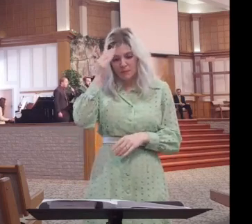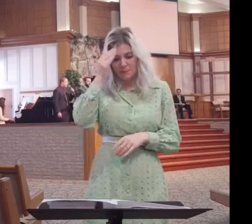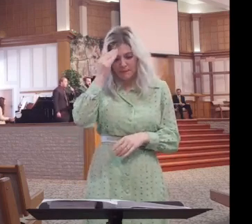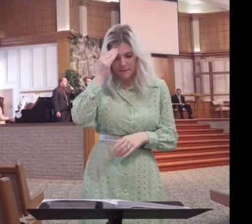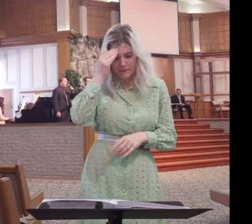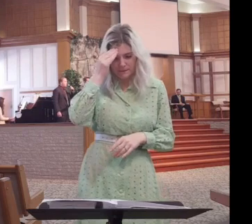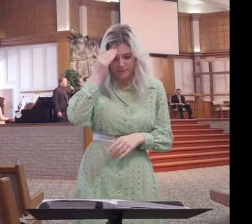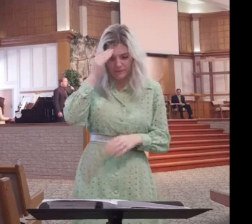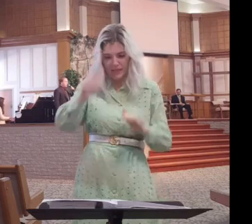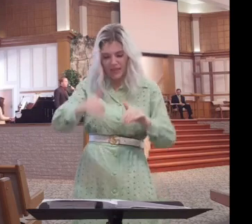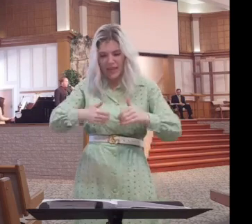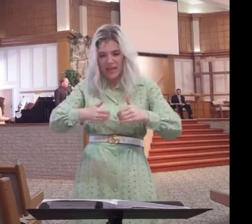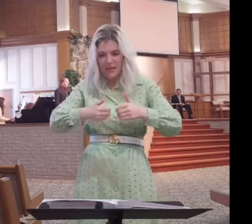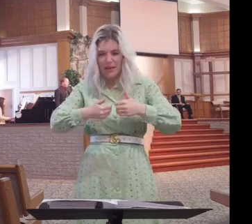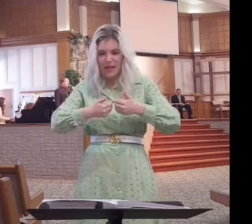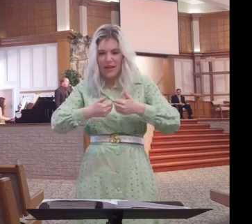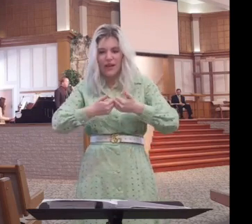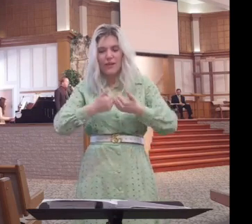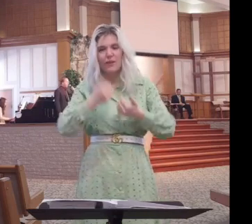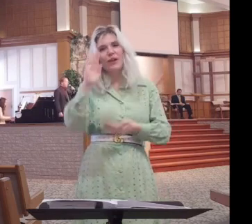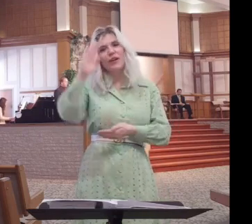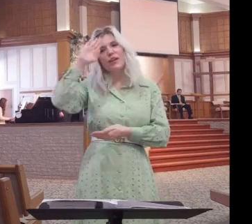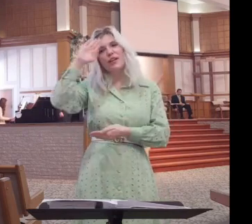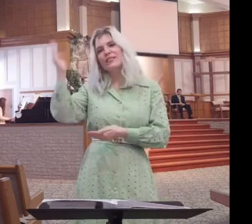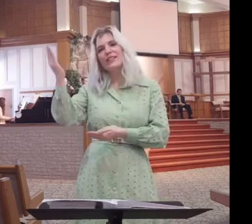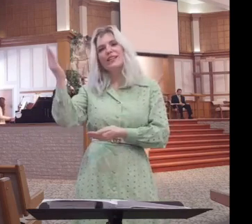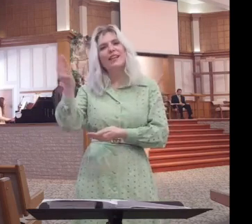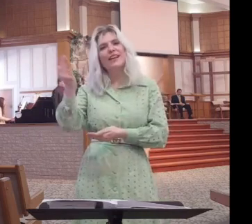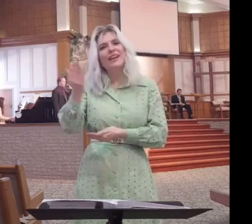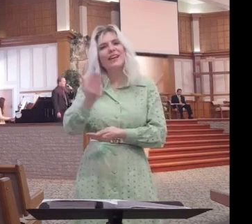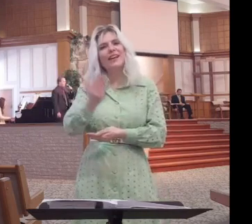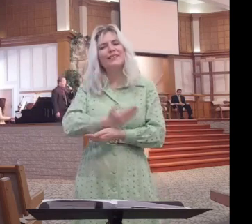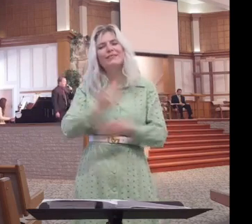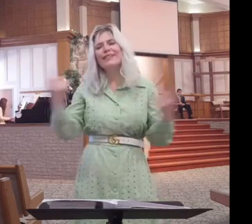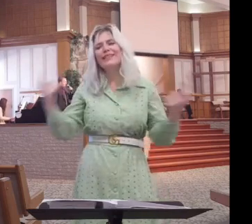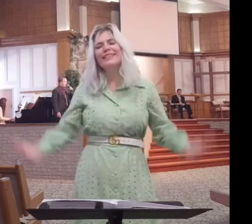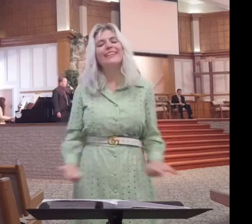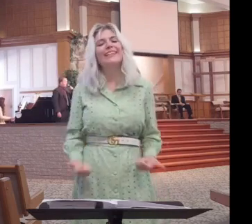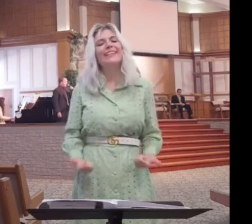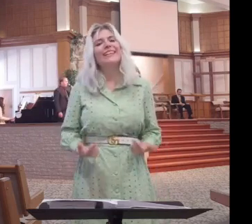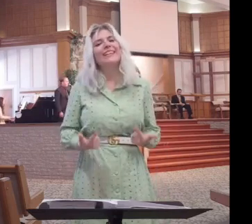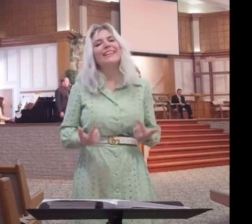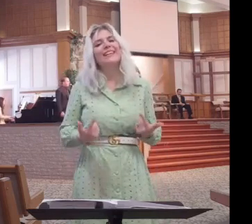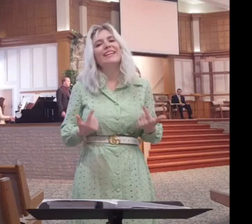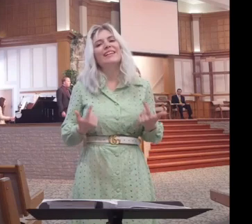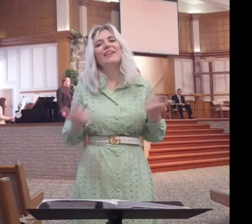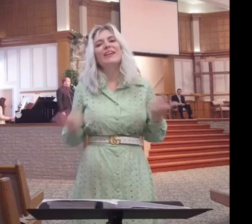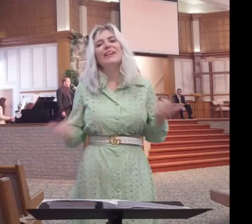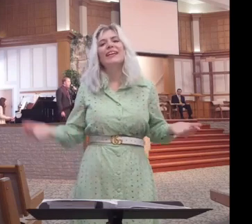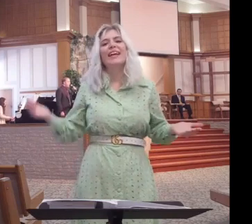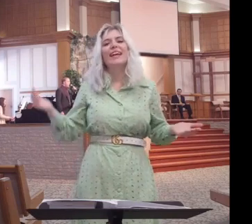somehow her son would live again.